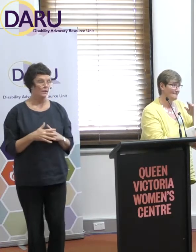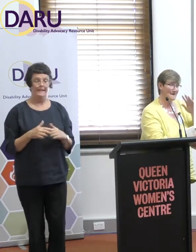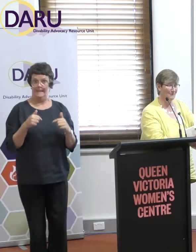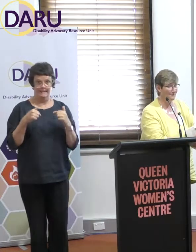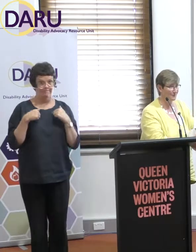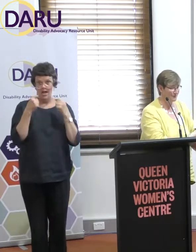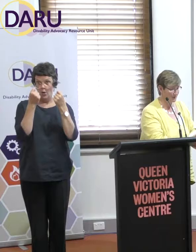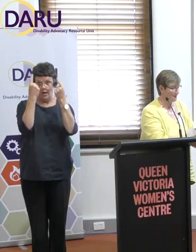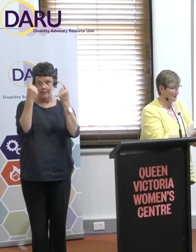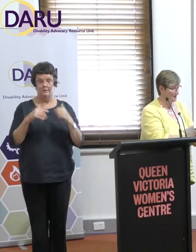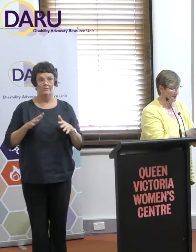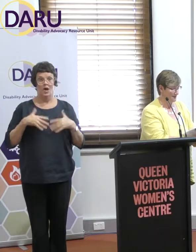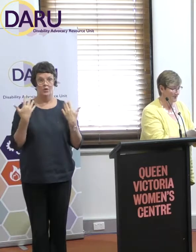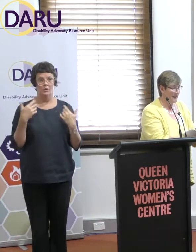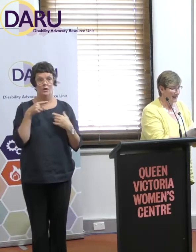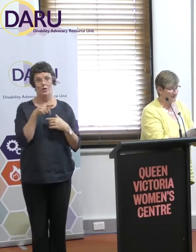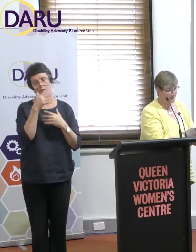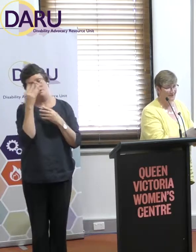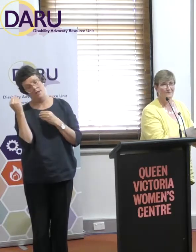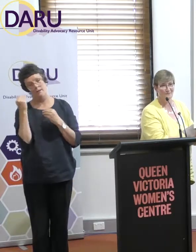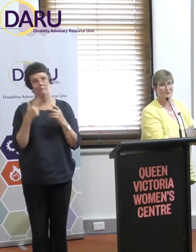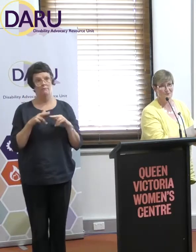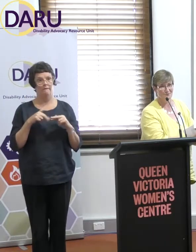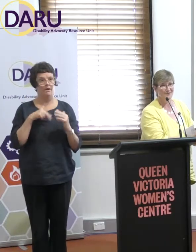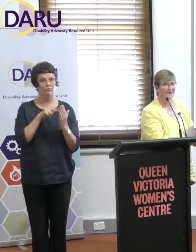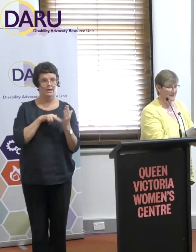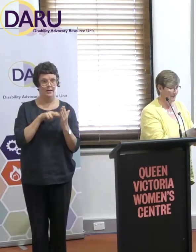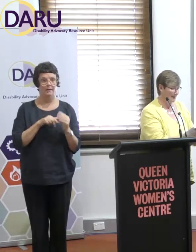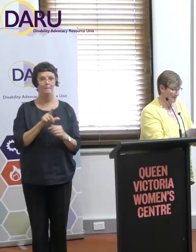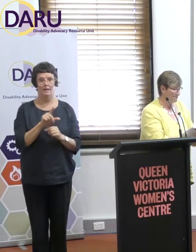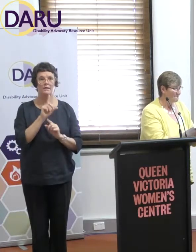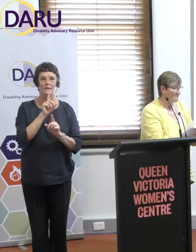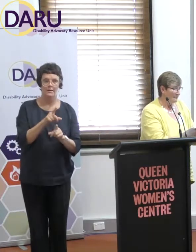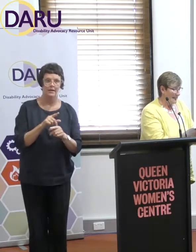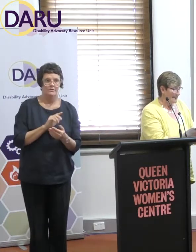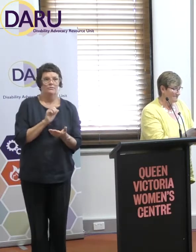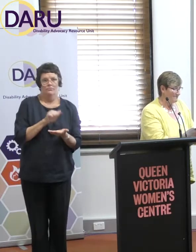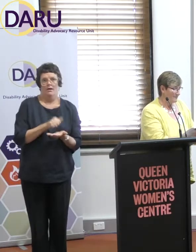understand it, and I won't bore you by trying to read it out. You just have to be assured that it is valid.